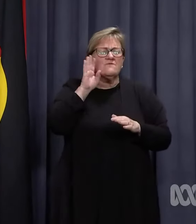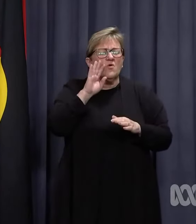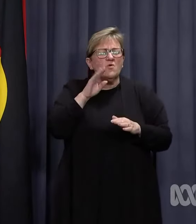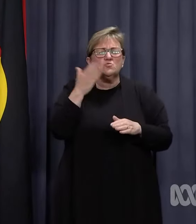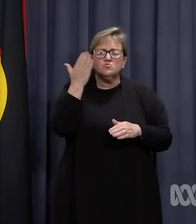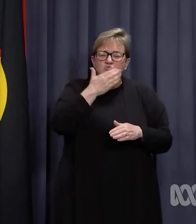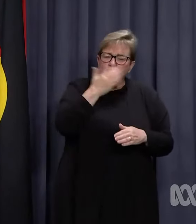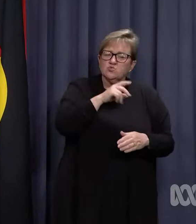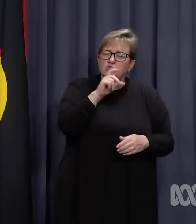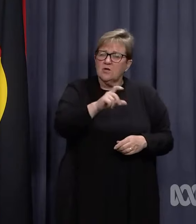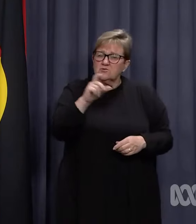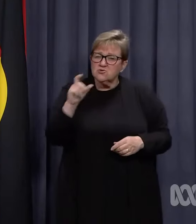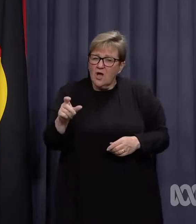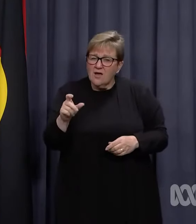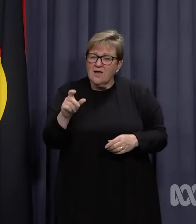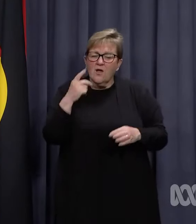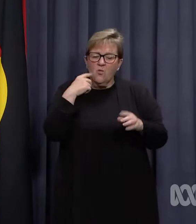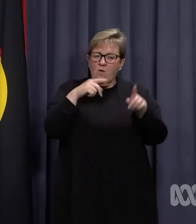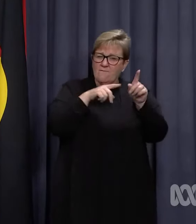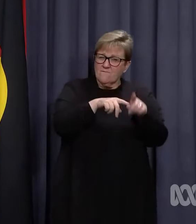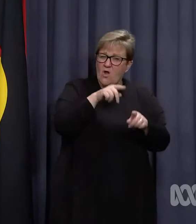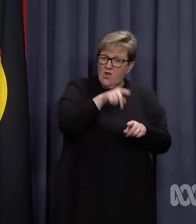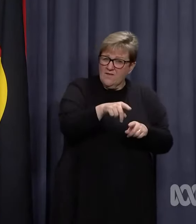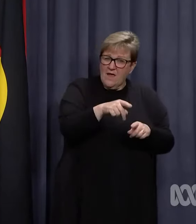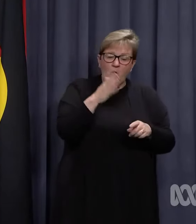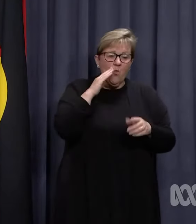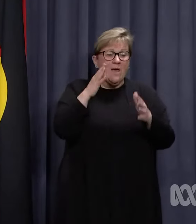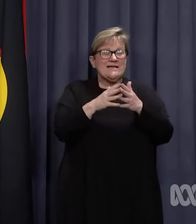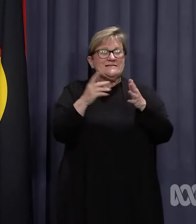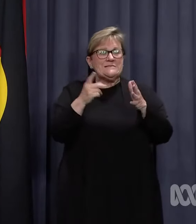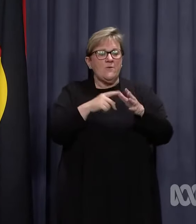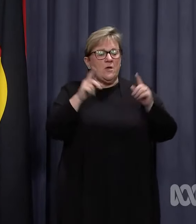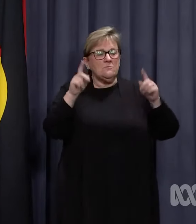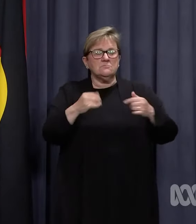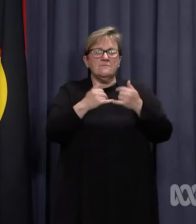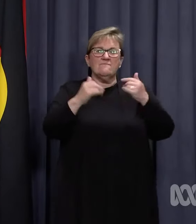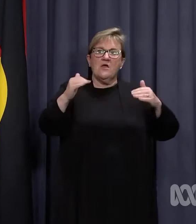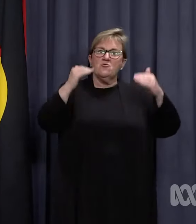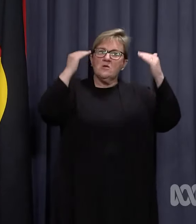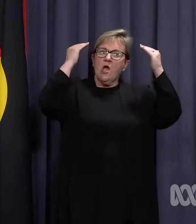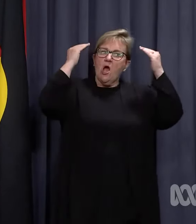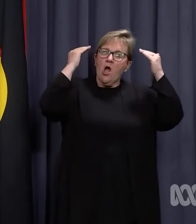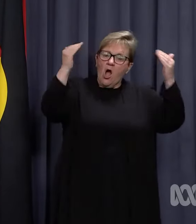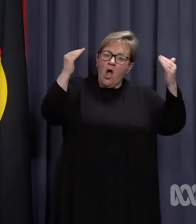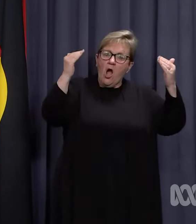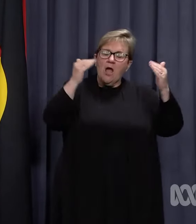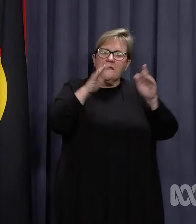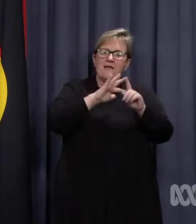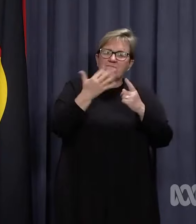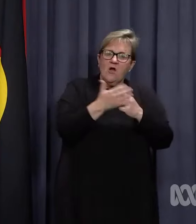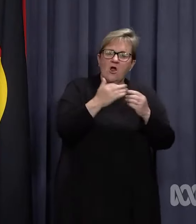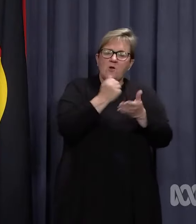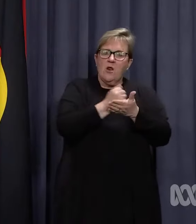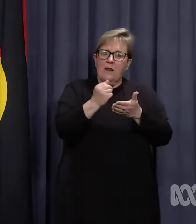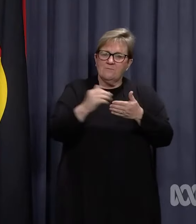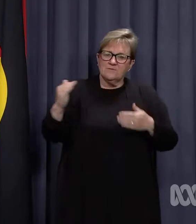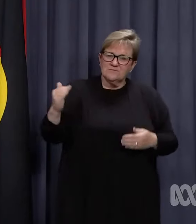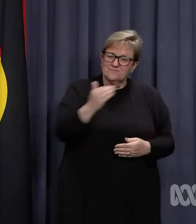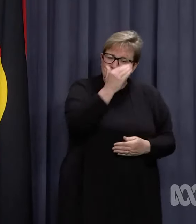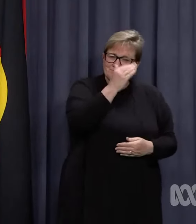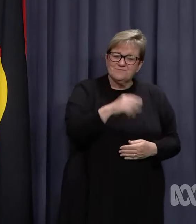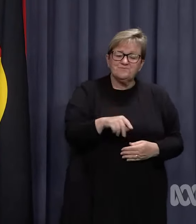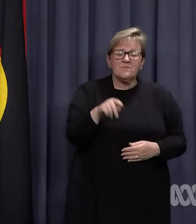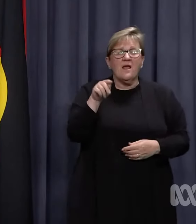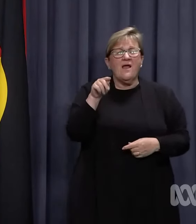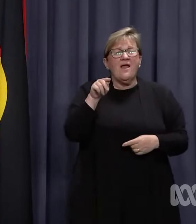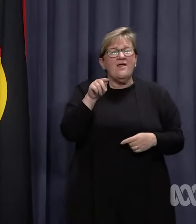school and child care settings would adopt once WA entered a very high caseload environment. Those